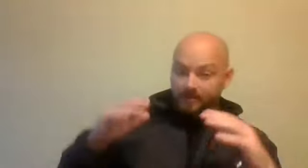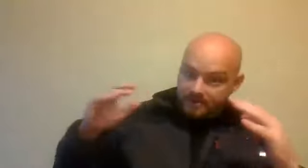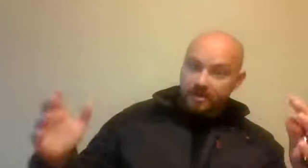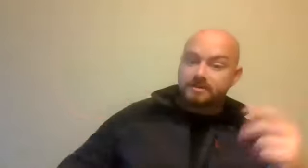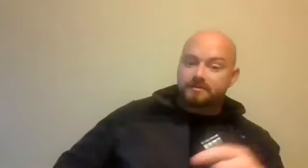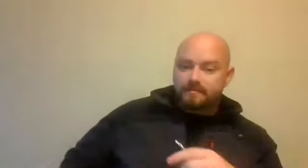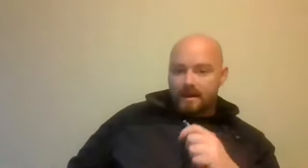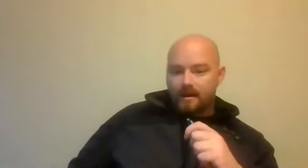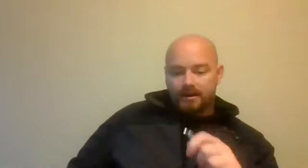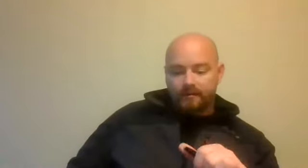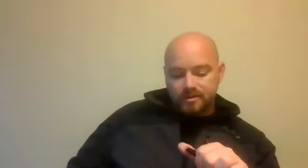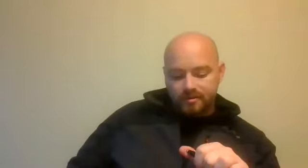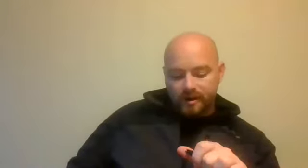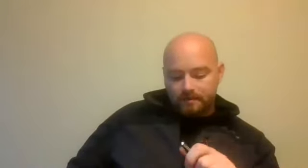help them design some online virtual training.